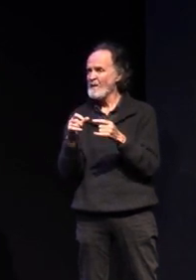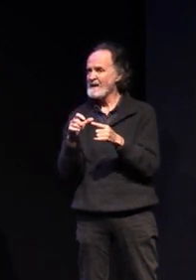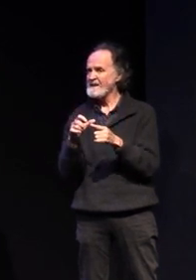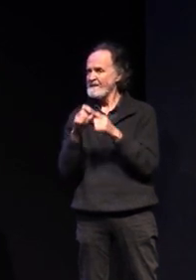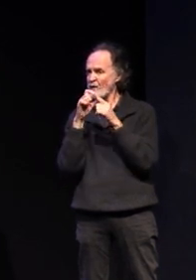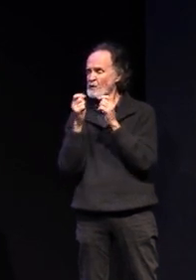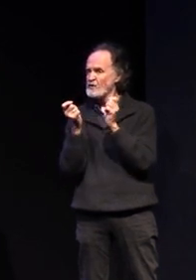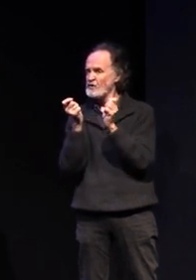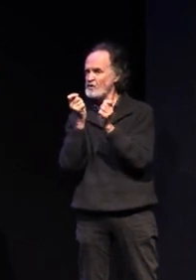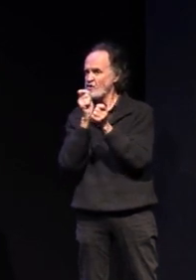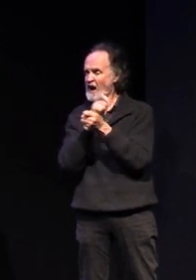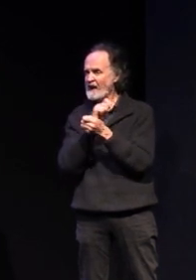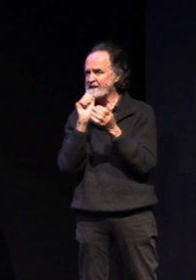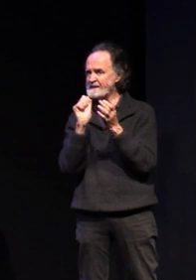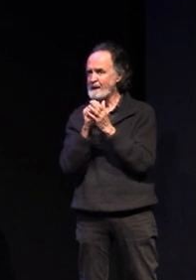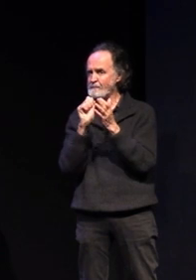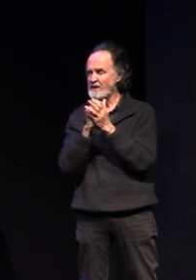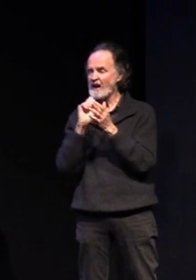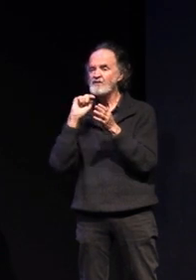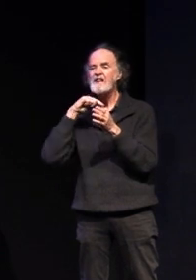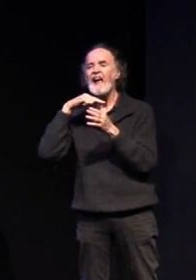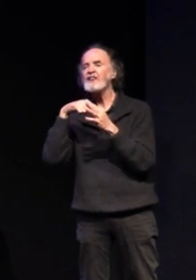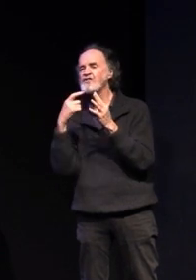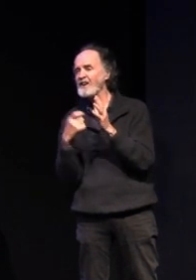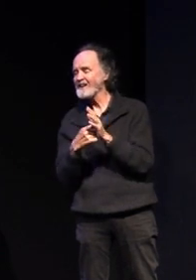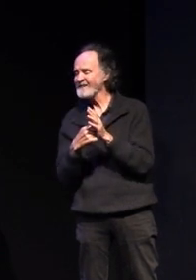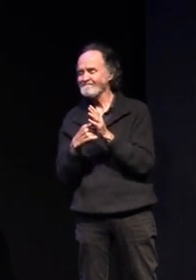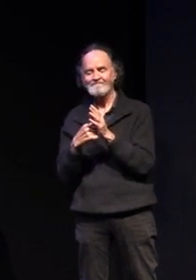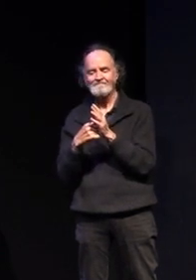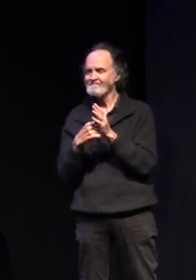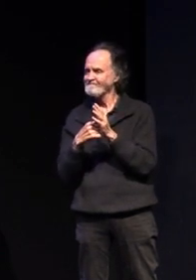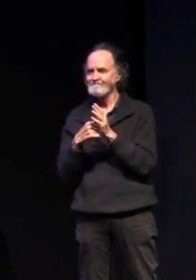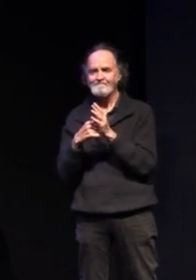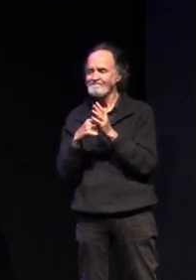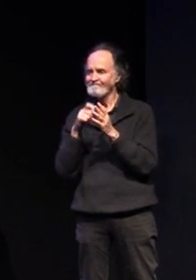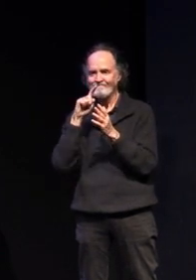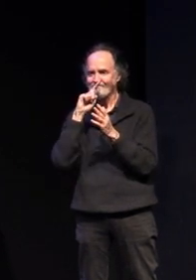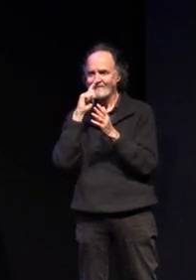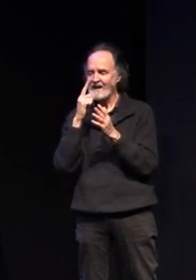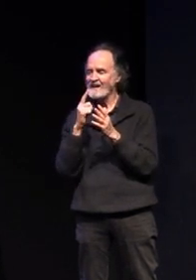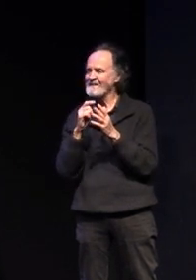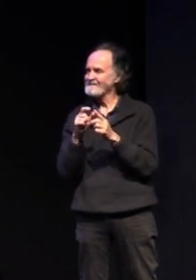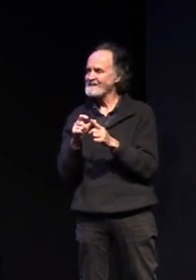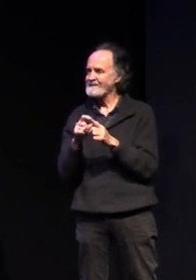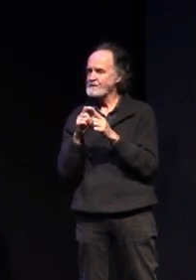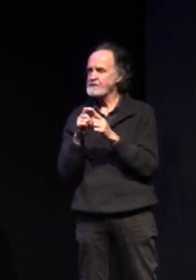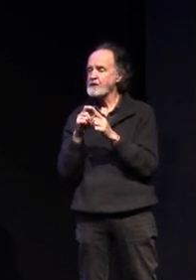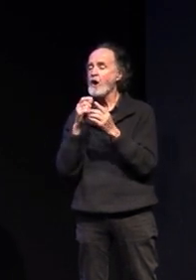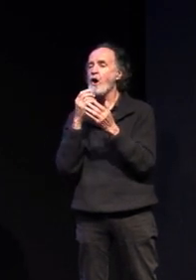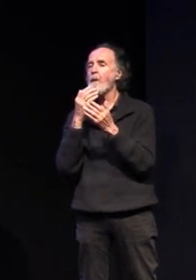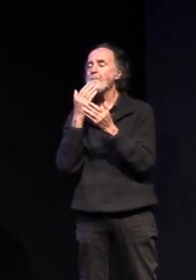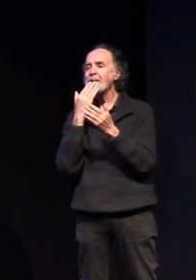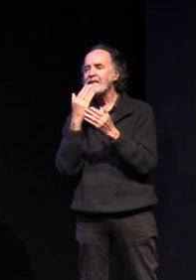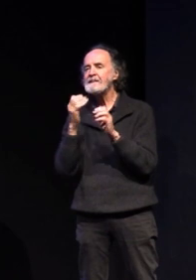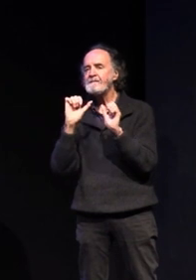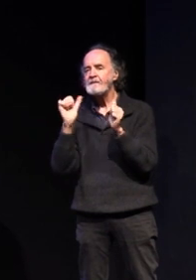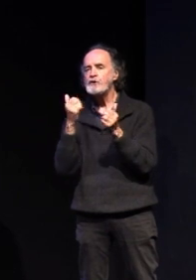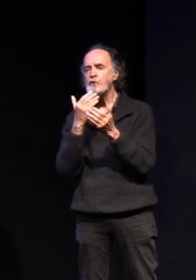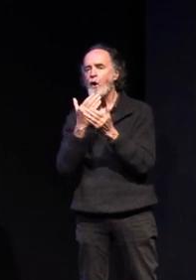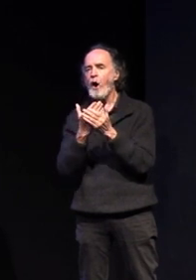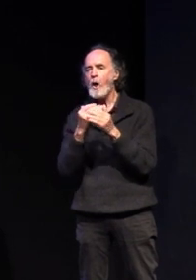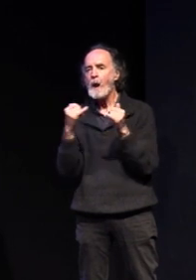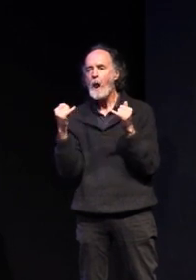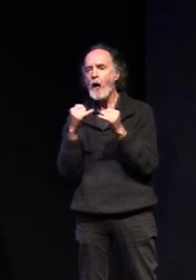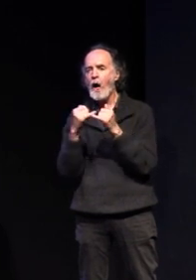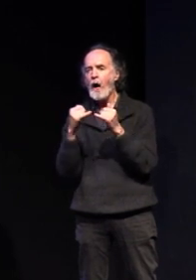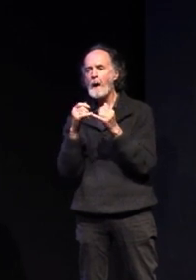many cases not possible for us to do once the year's begun that online system please finalize those selections by the